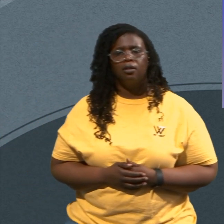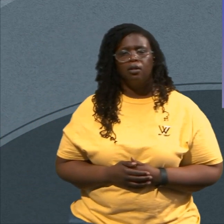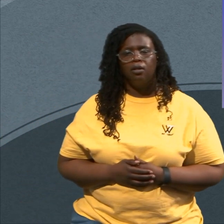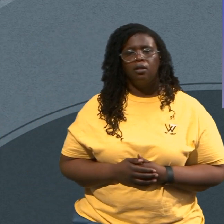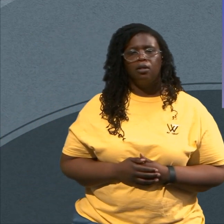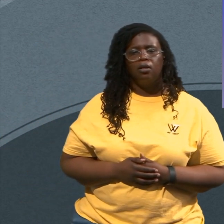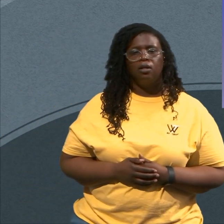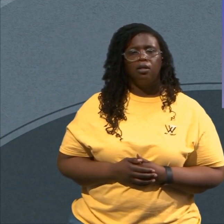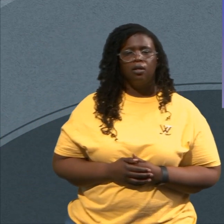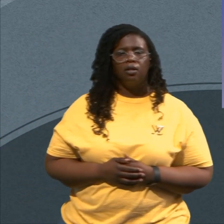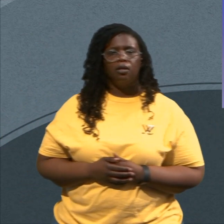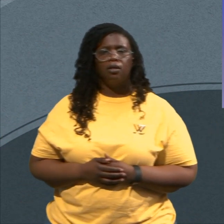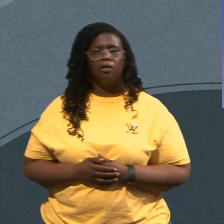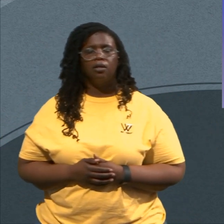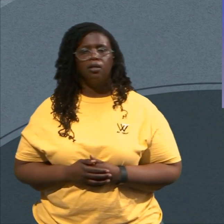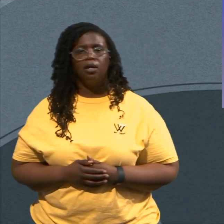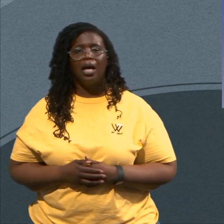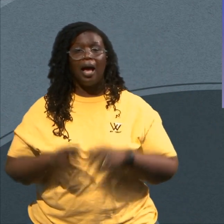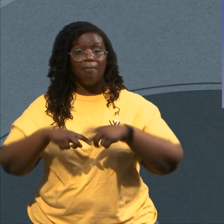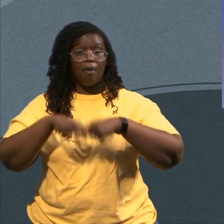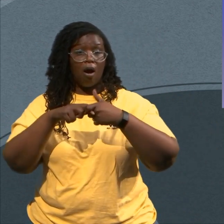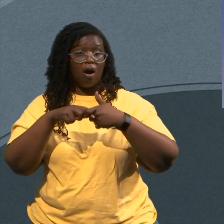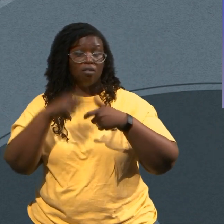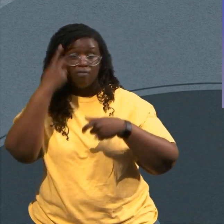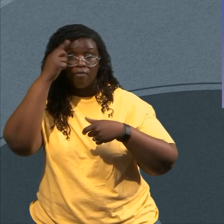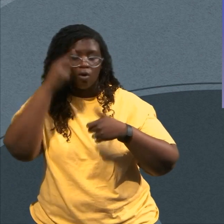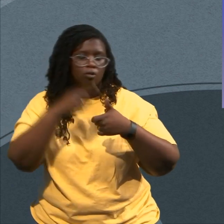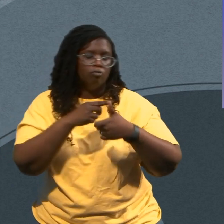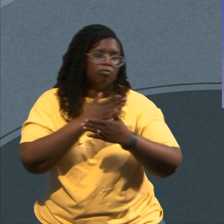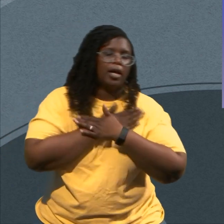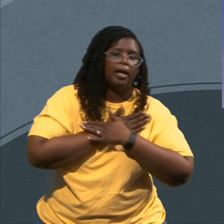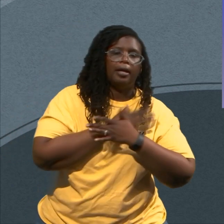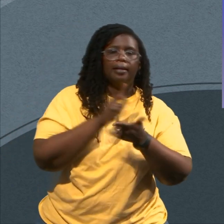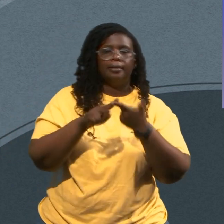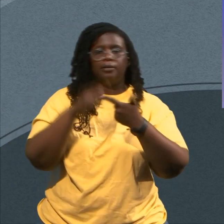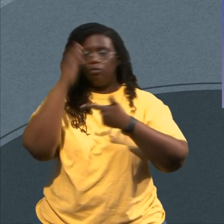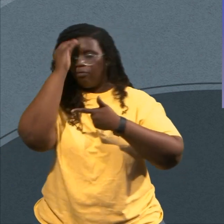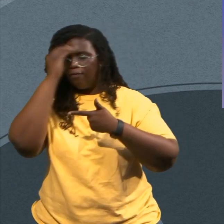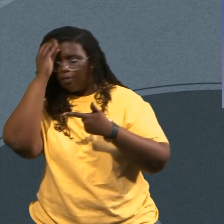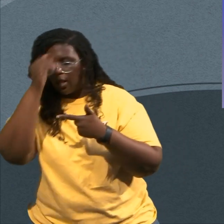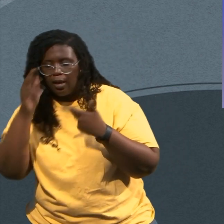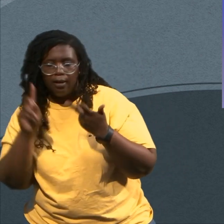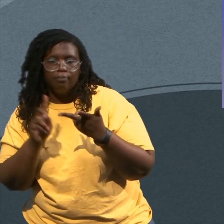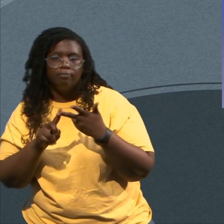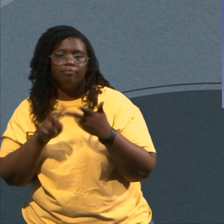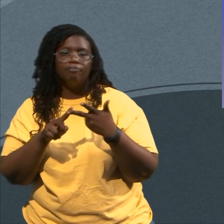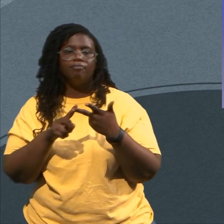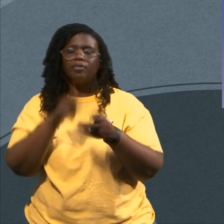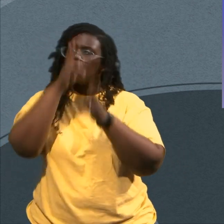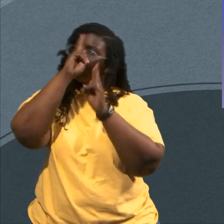Pause To Rest I Hit Pause To Reflect And I Hit Pause To Reverence And I'm Done Here's